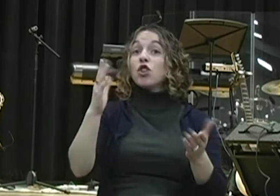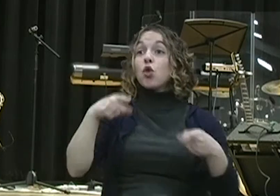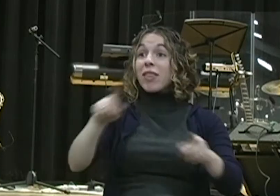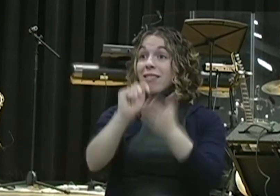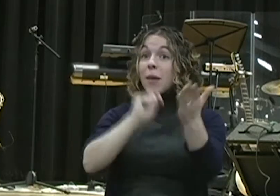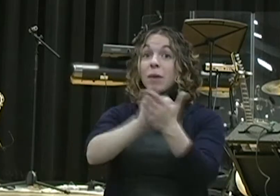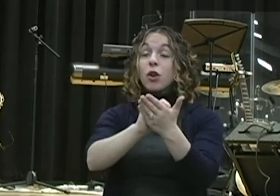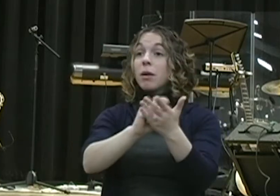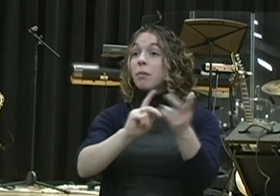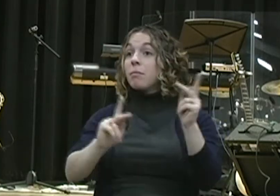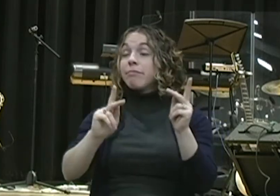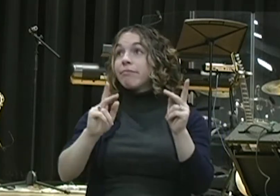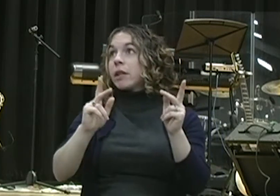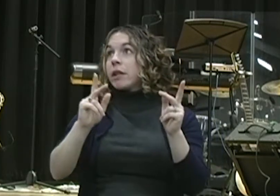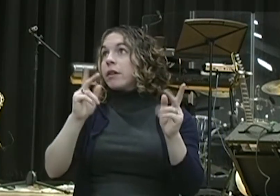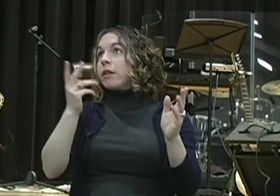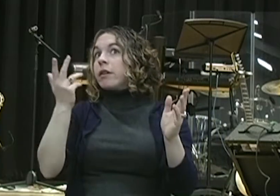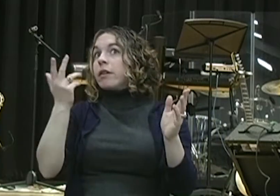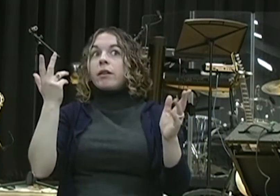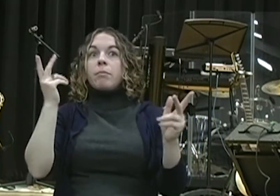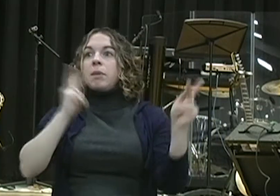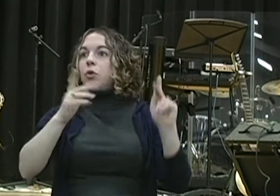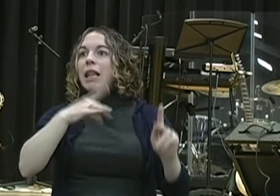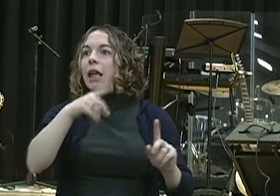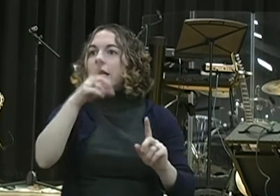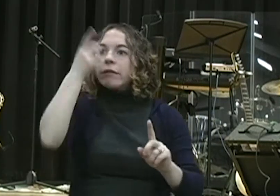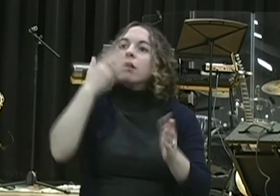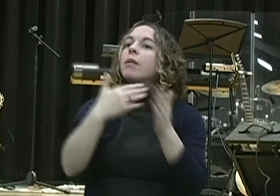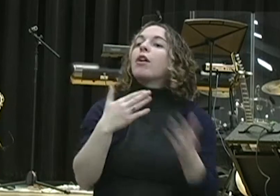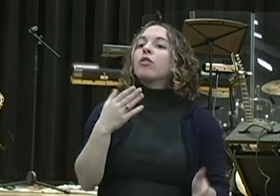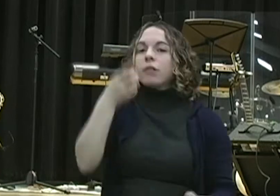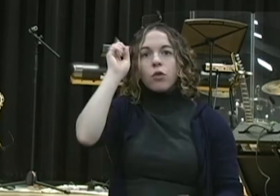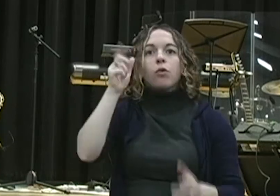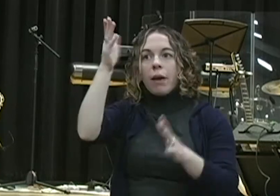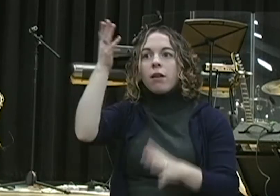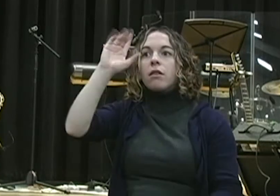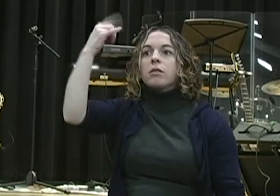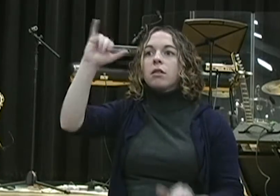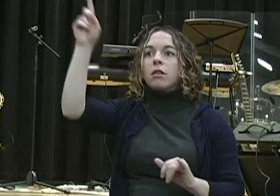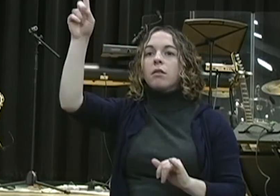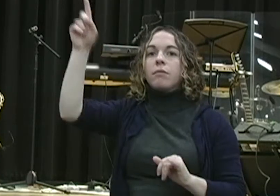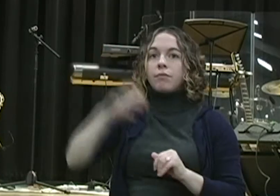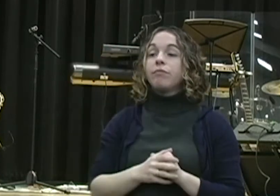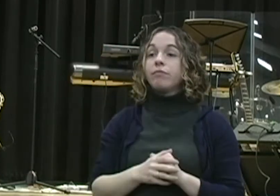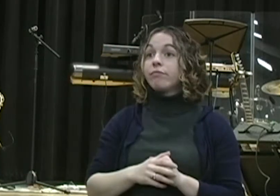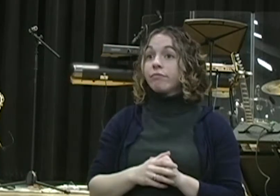not talking about this. God was revealing that judgment was going to come upon the world. And Daniel was willing to get down and get into that